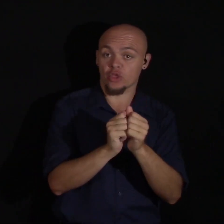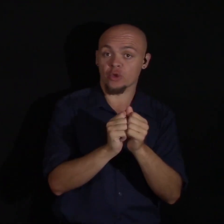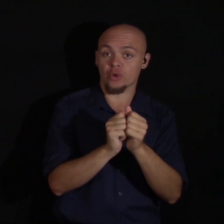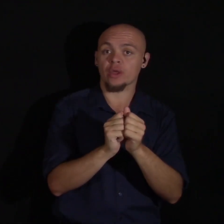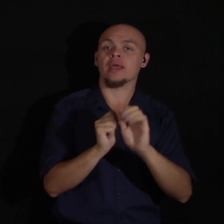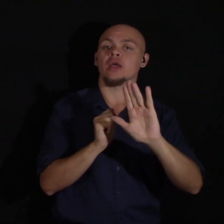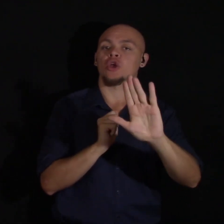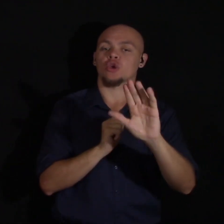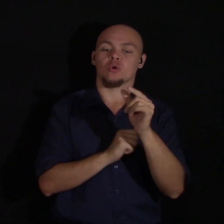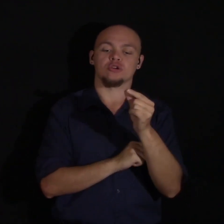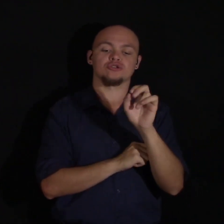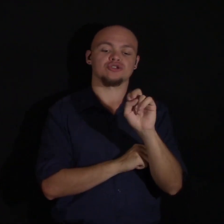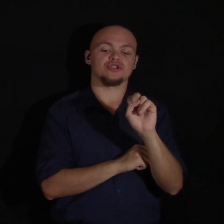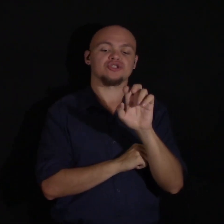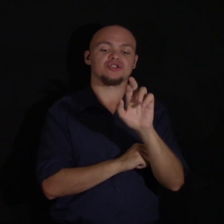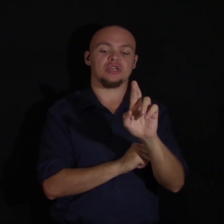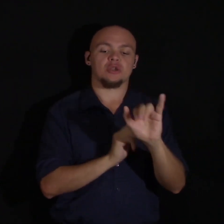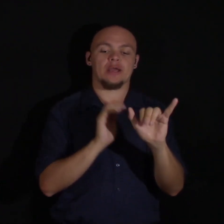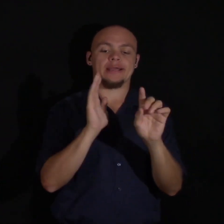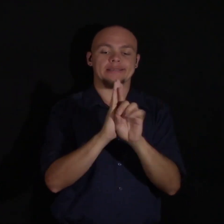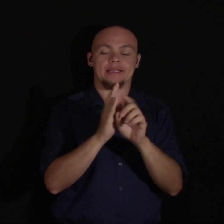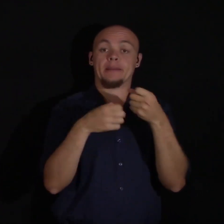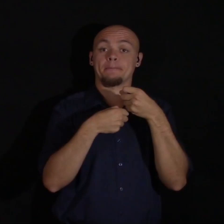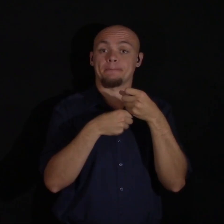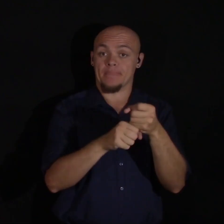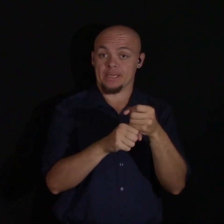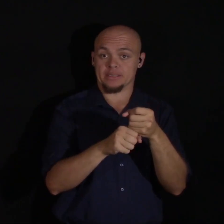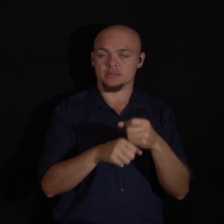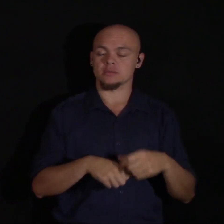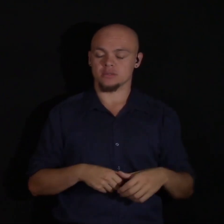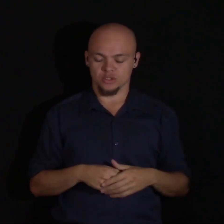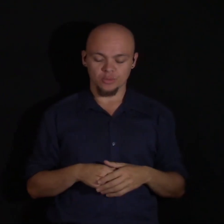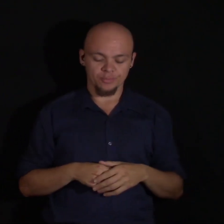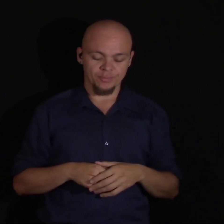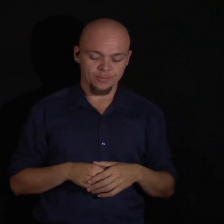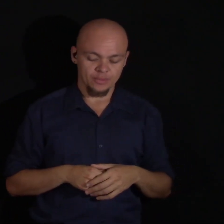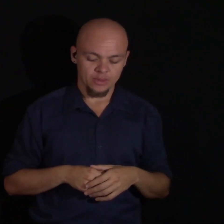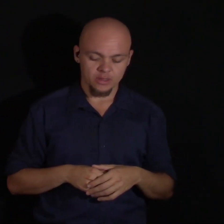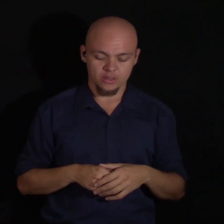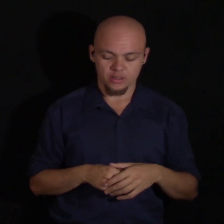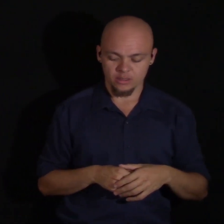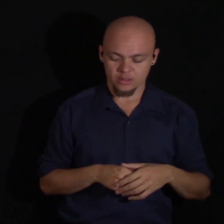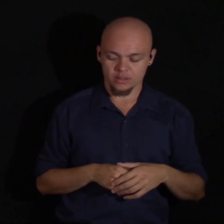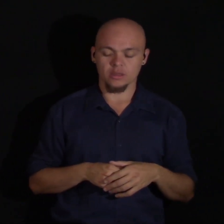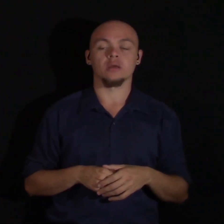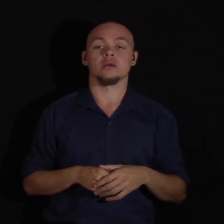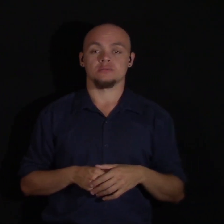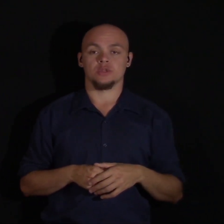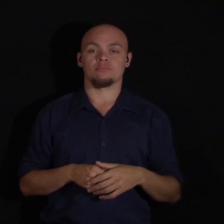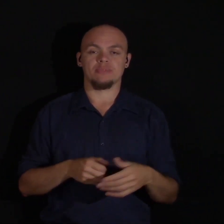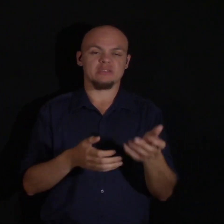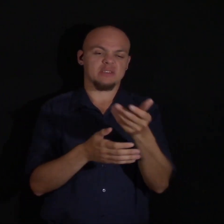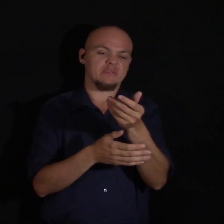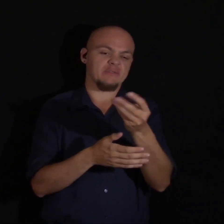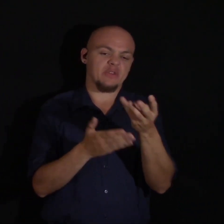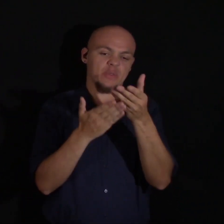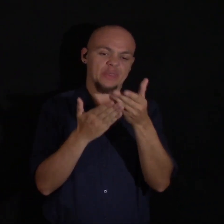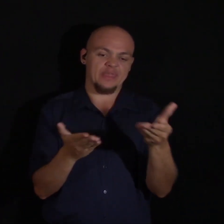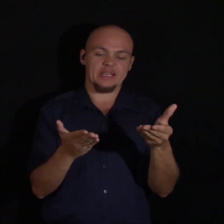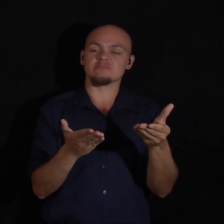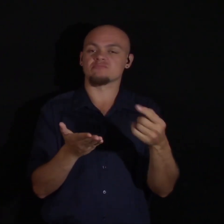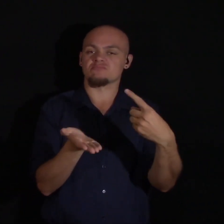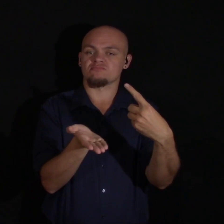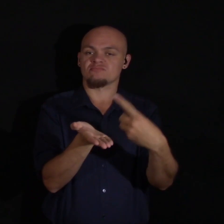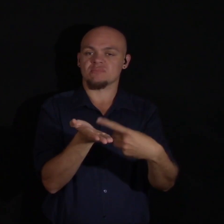your gender identity. Now there are a few things that we need to talk about. A few things that everyone